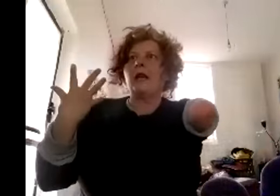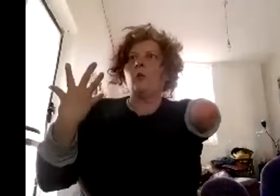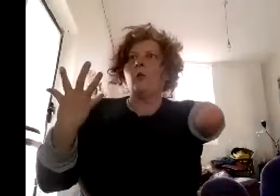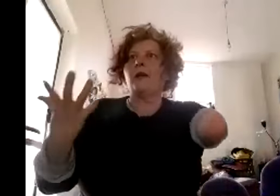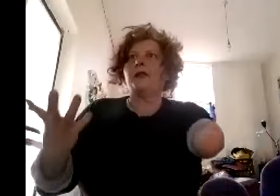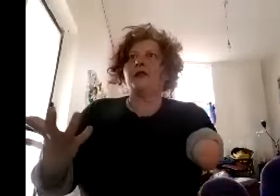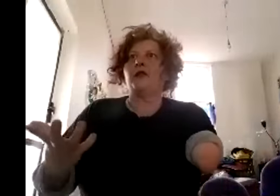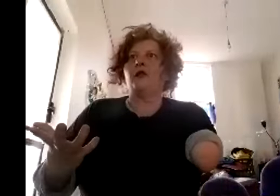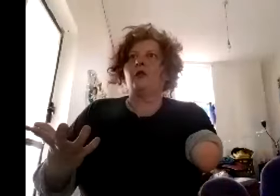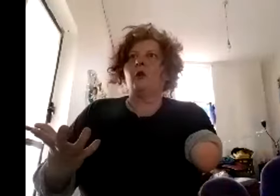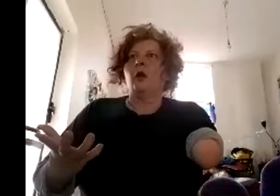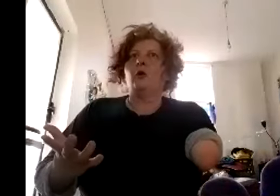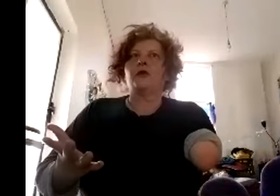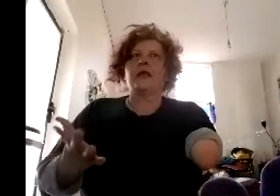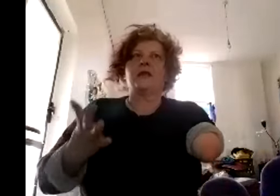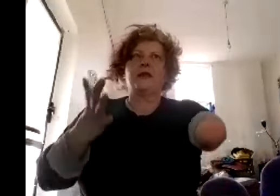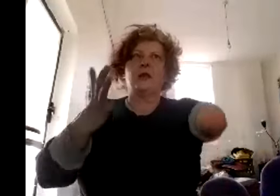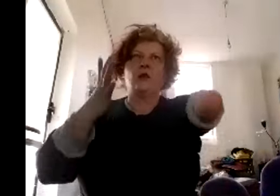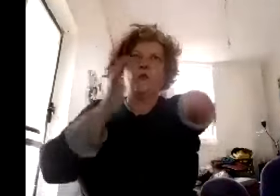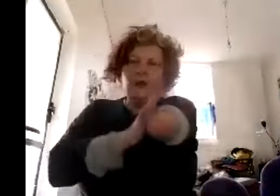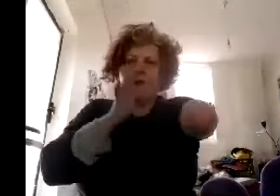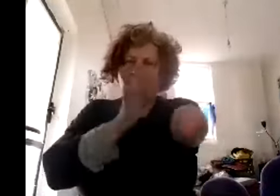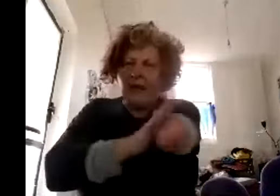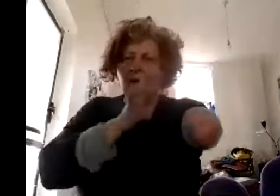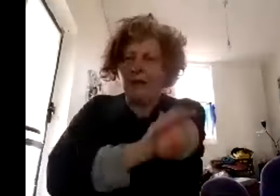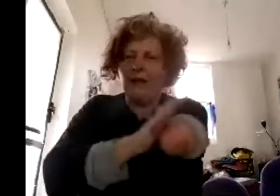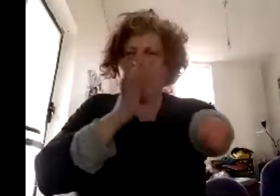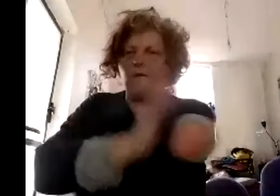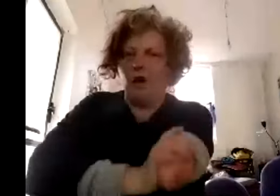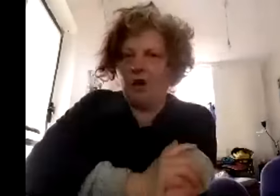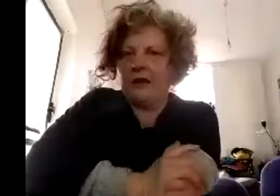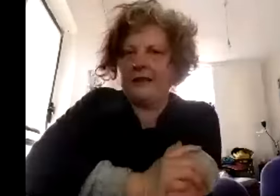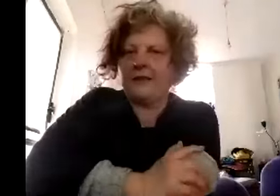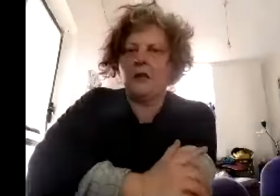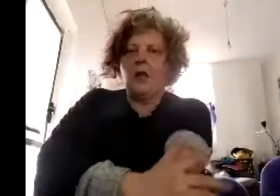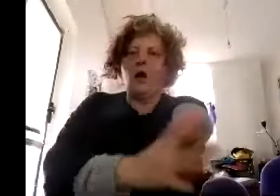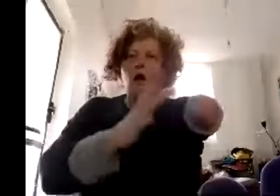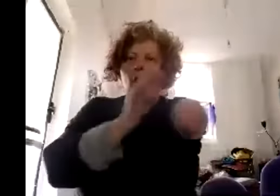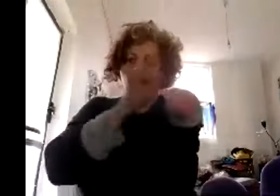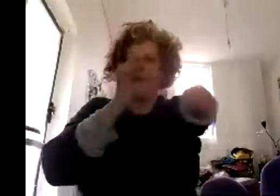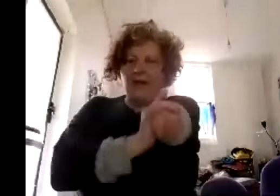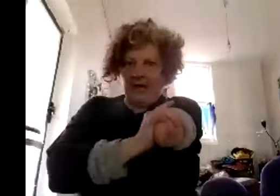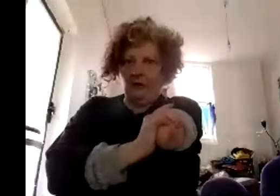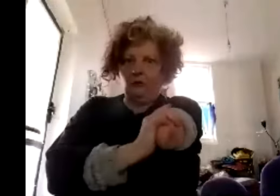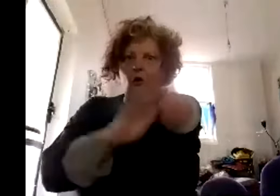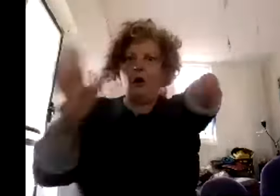wanted to do was just to really make people focus on me on